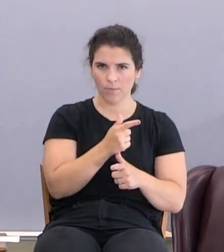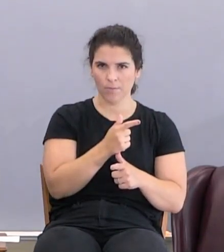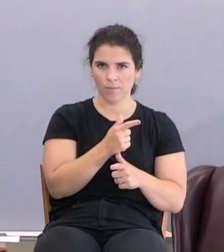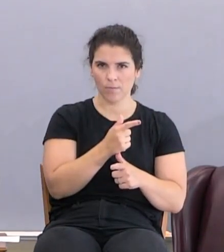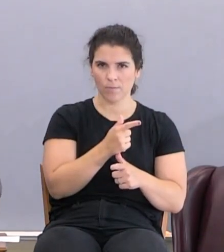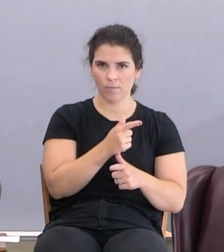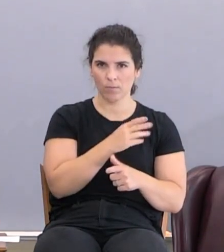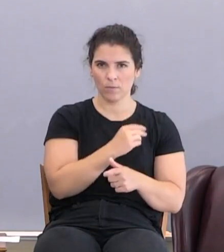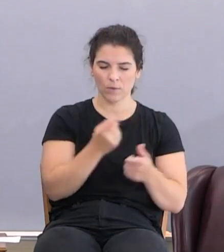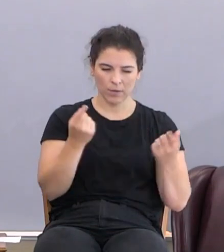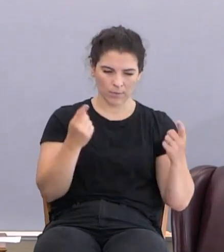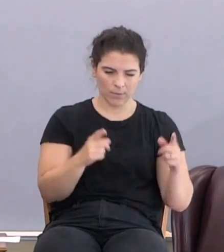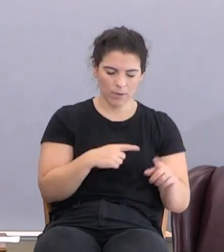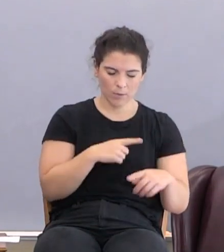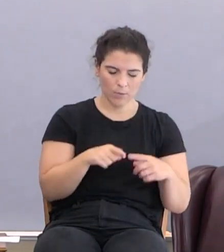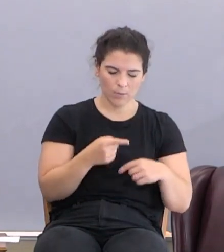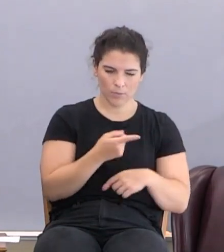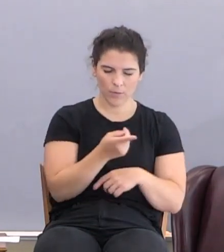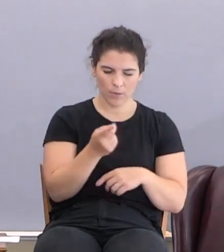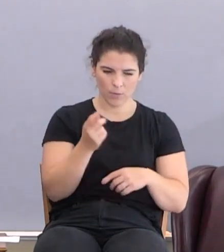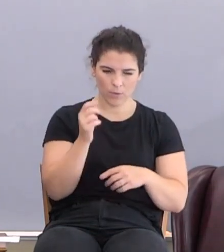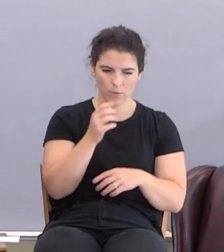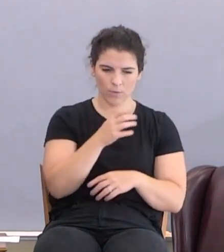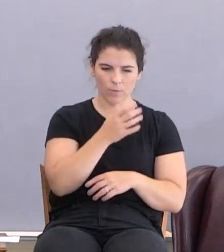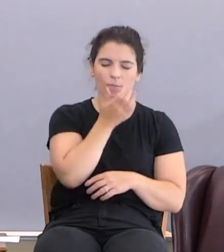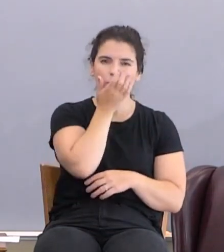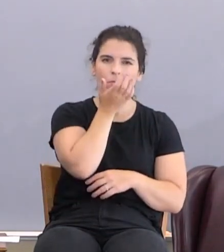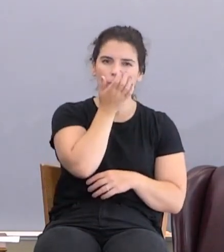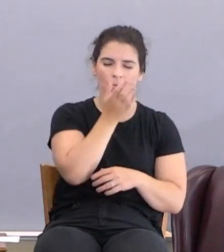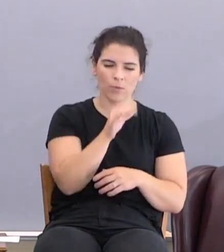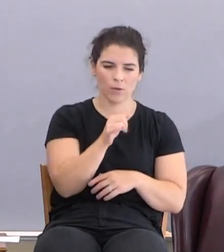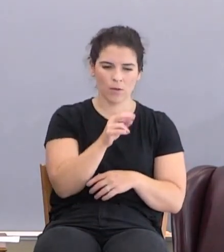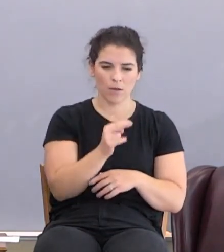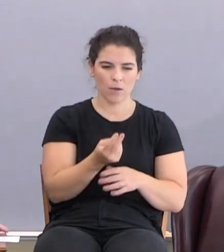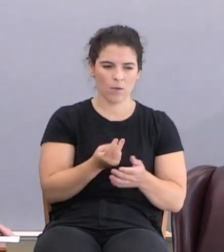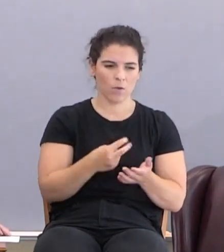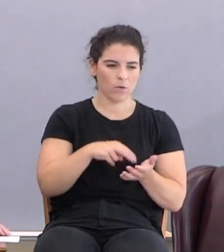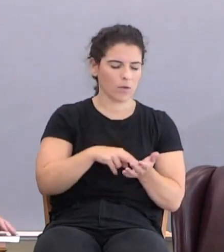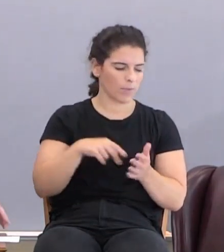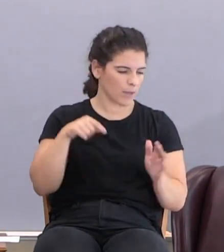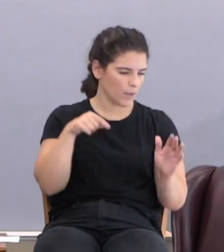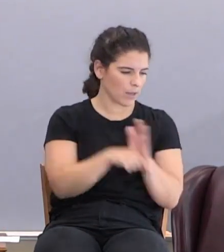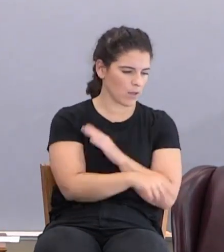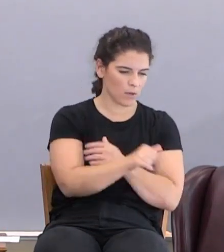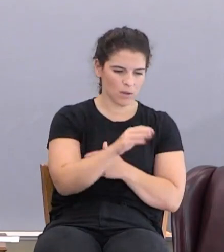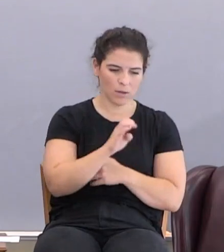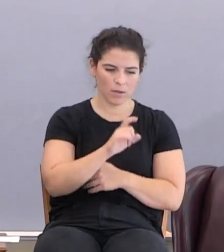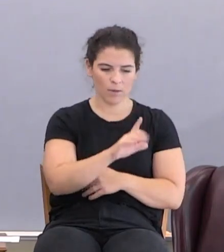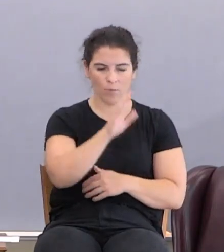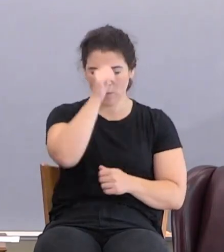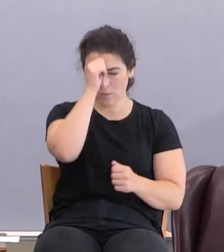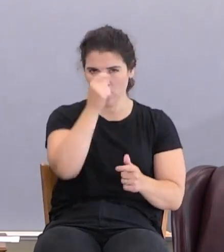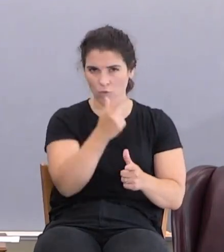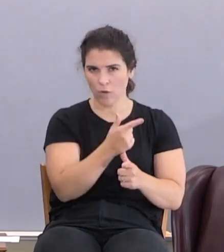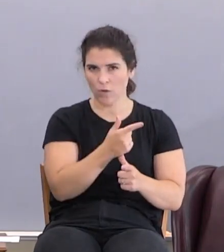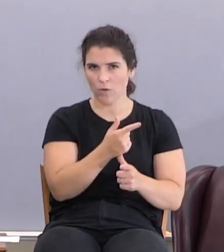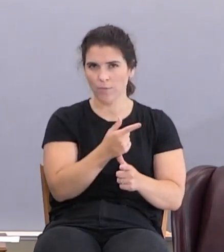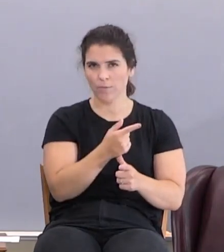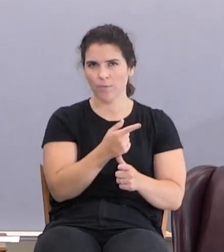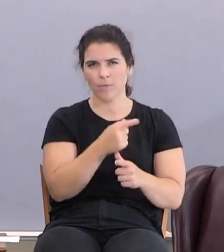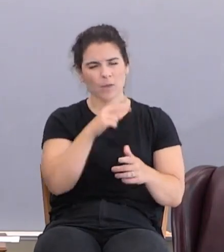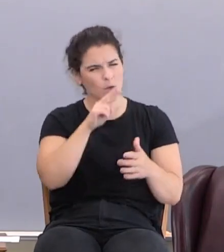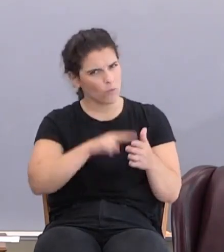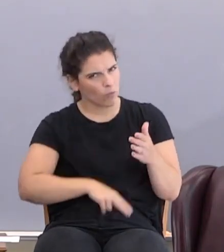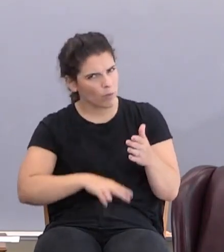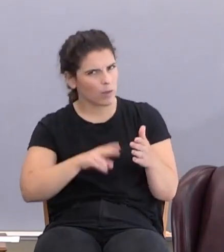And it came to pass when they were in the field that Cain rose up against Abel, his brother, and slew him. Now, you read that verse